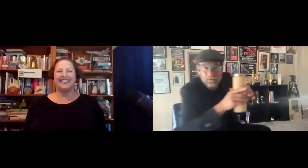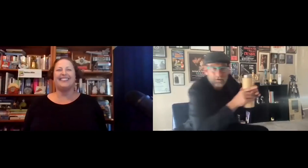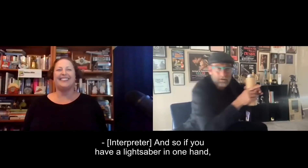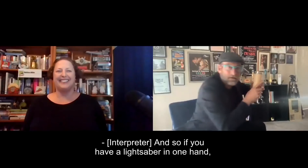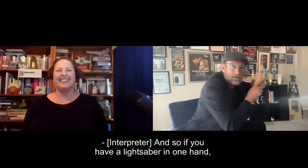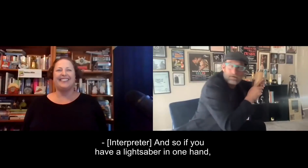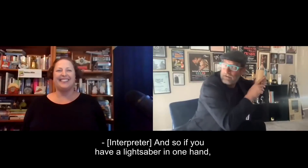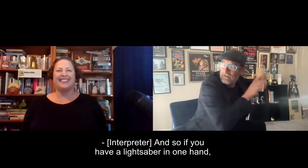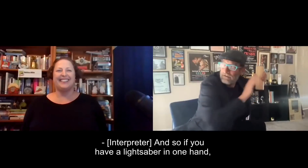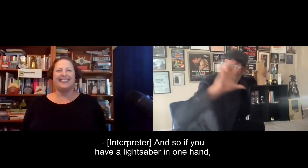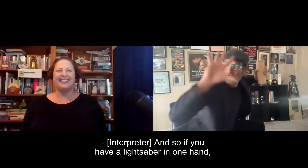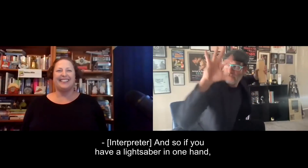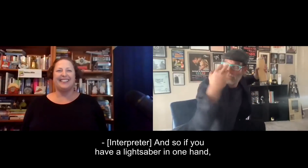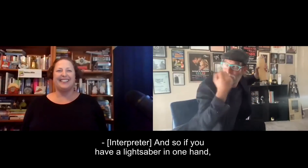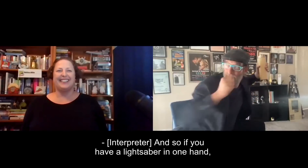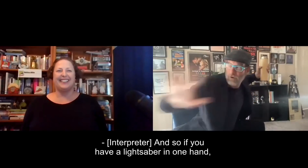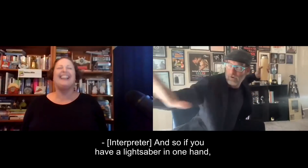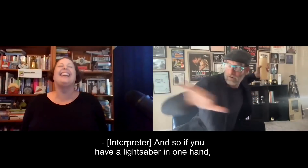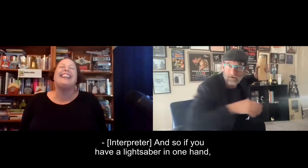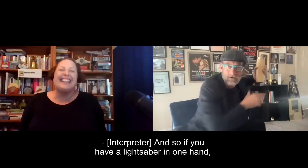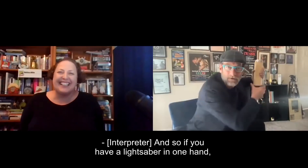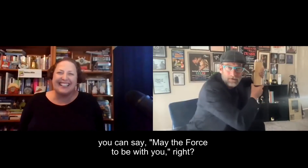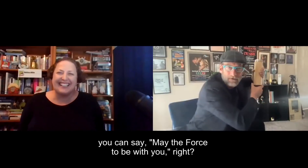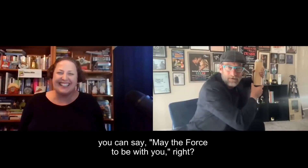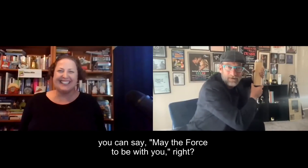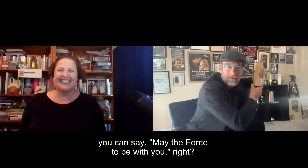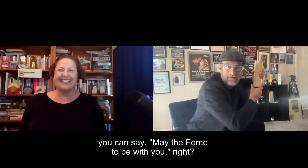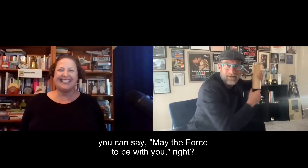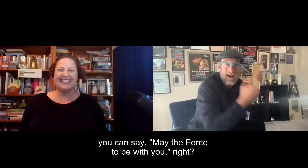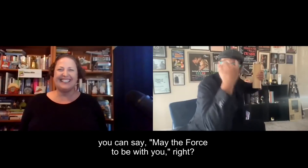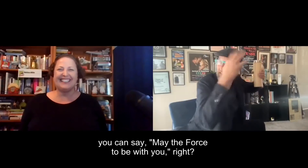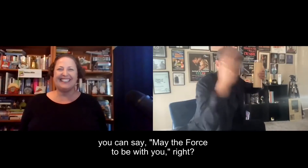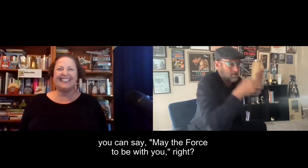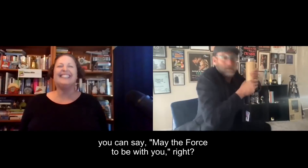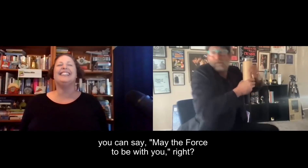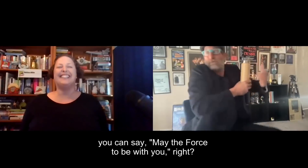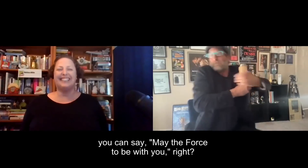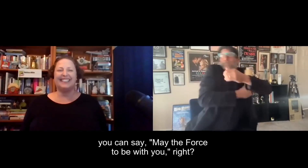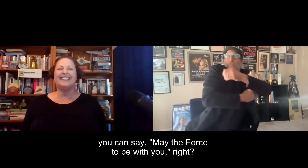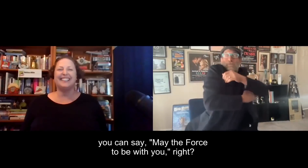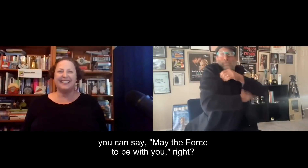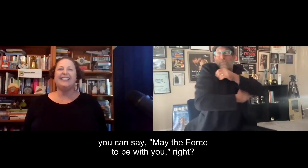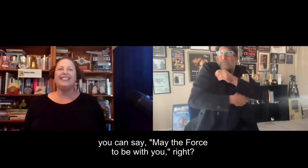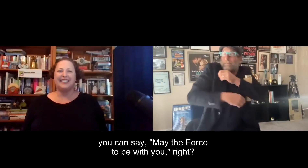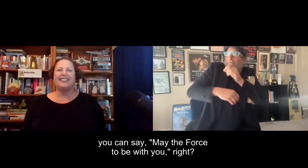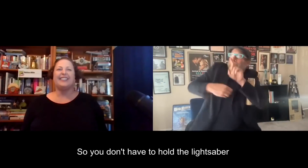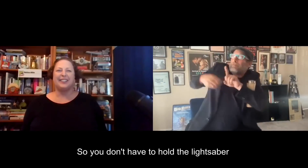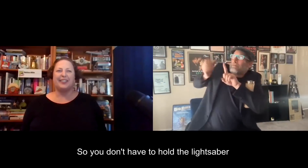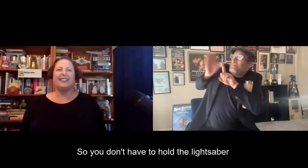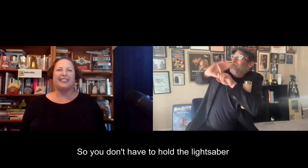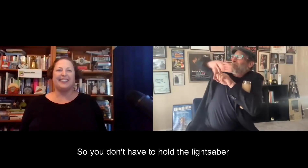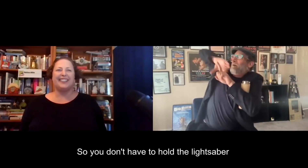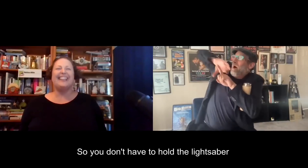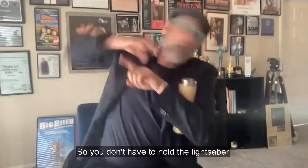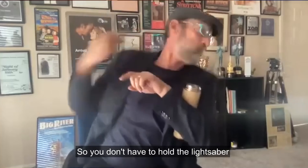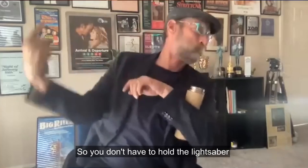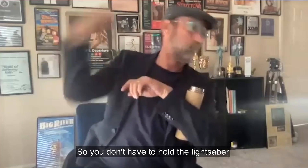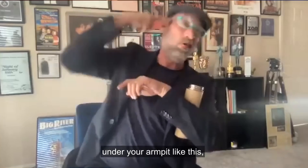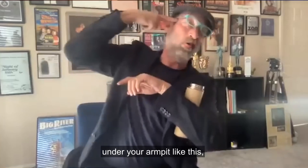And so if you have a lightsaber going to end, you can say, may the force be with you, right? So you don't have to hold the lightsaber under your